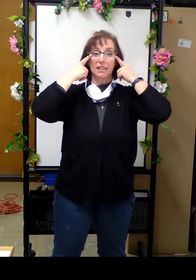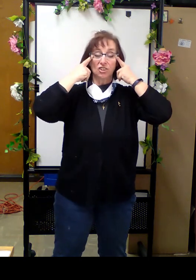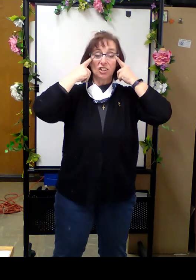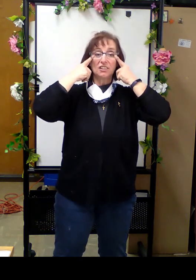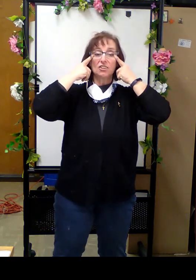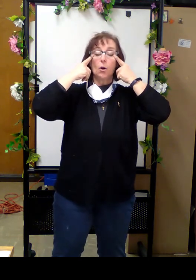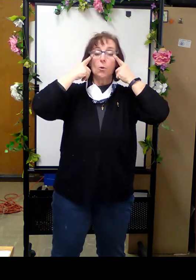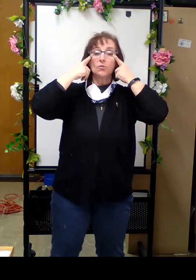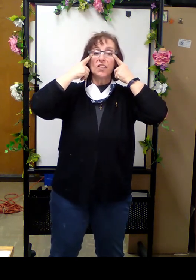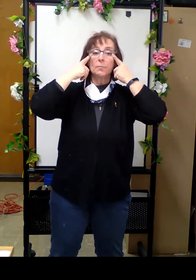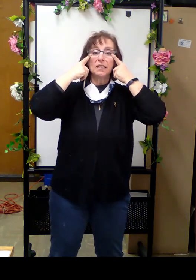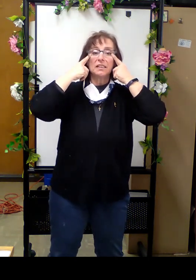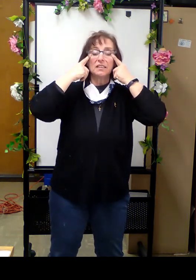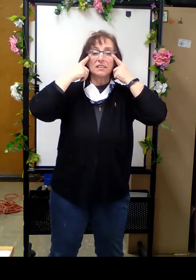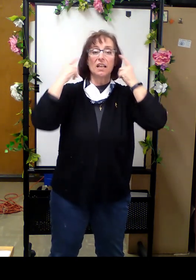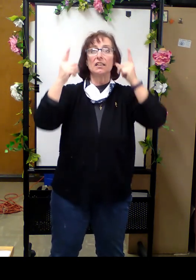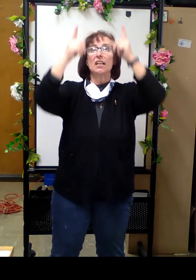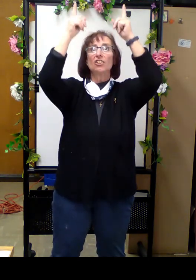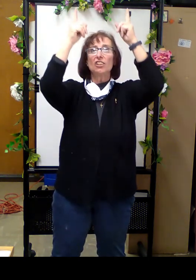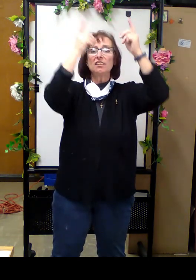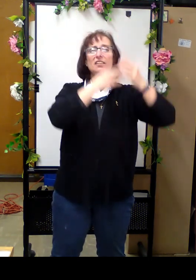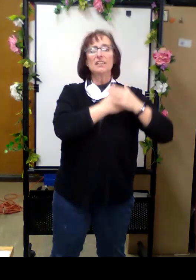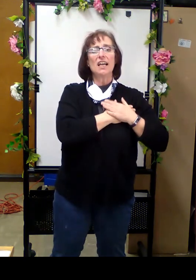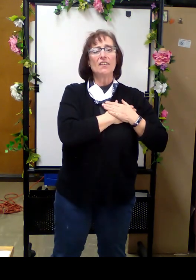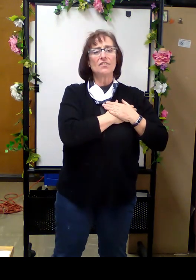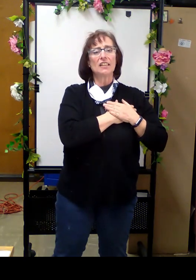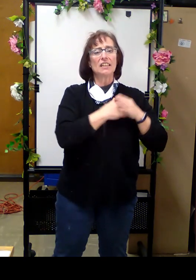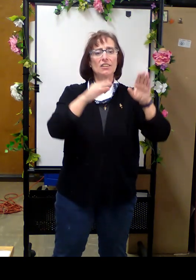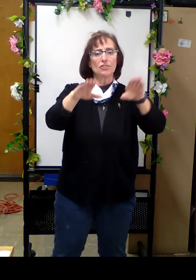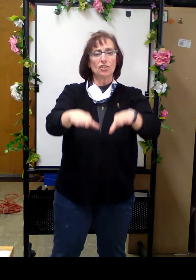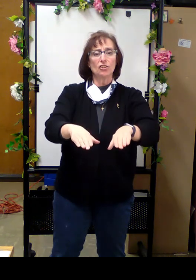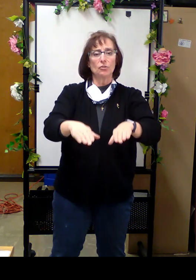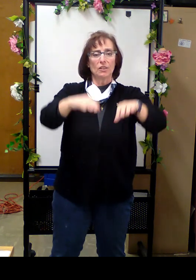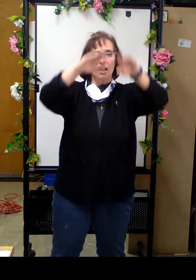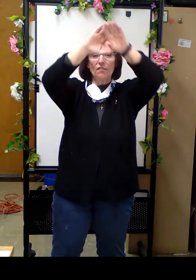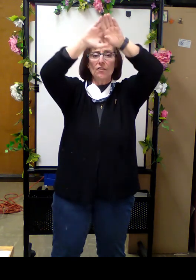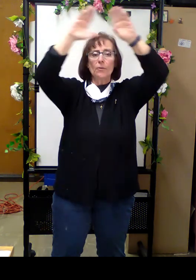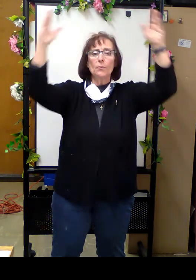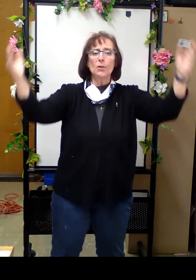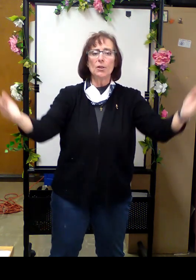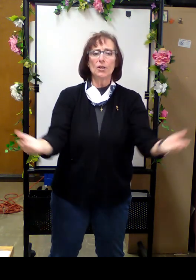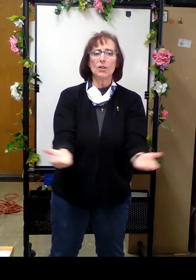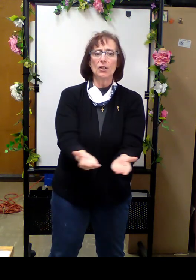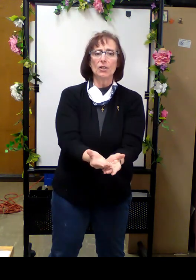Jesus loves the little children of the world.